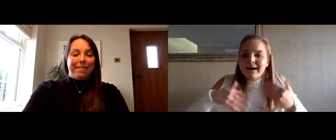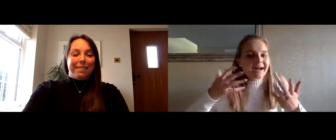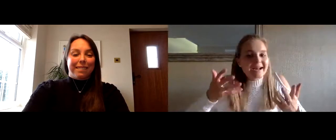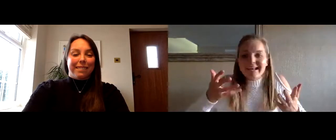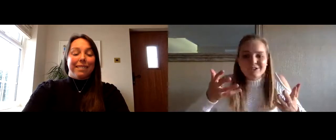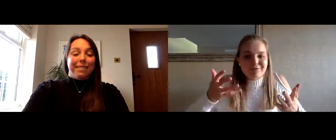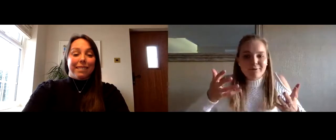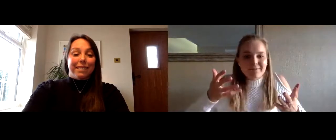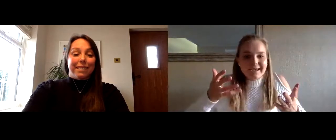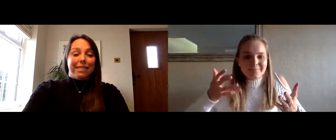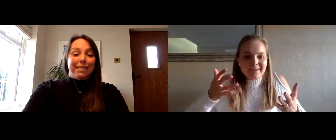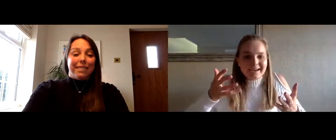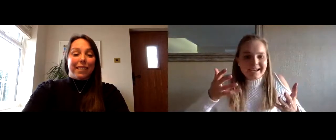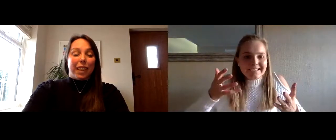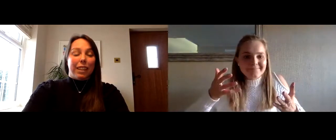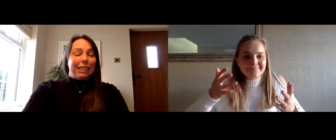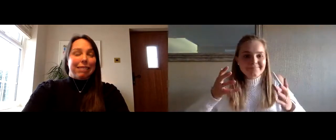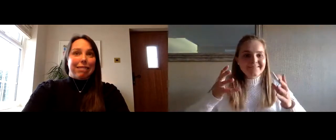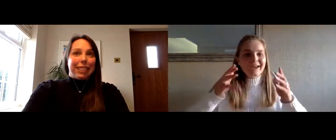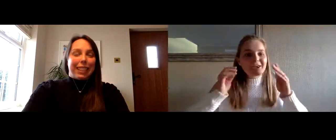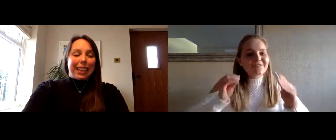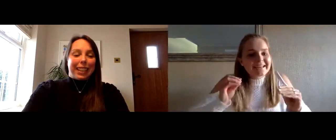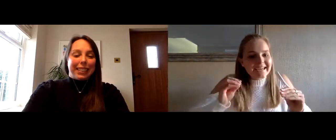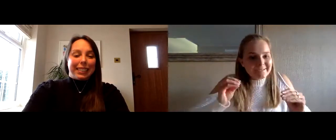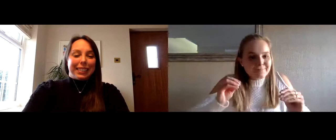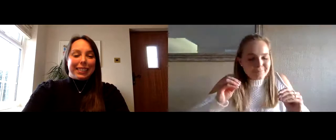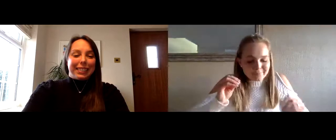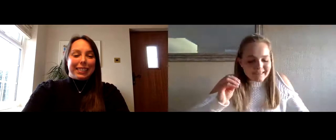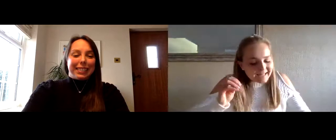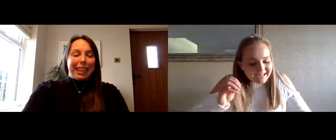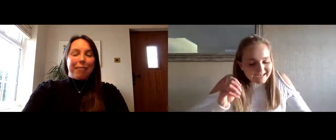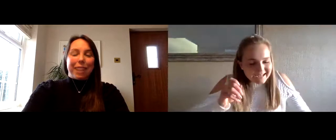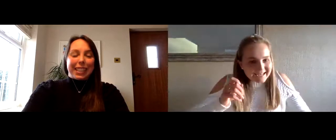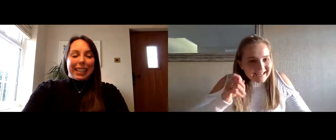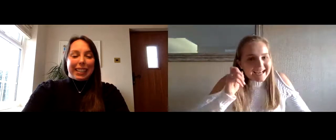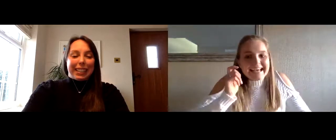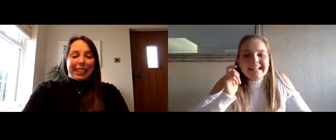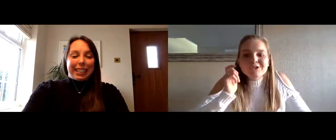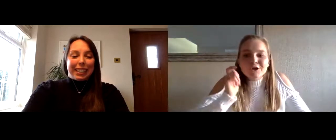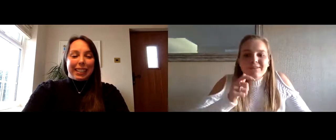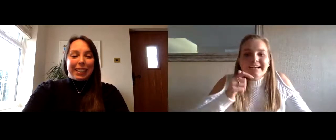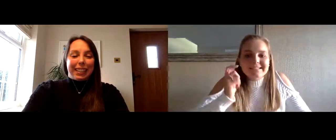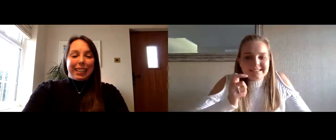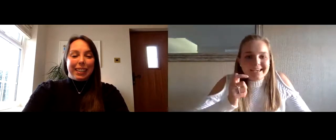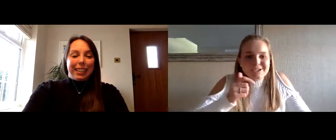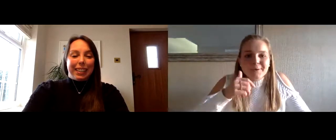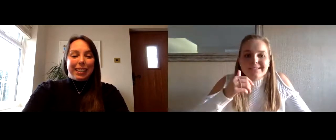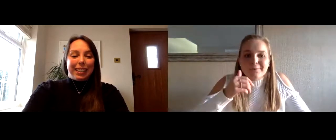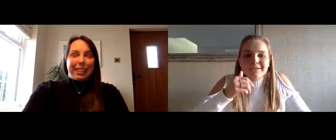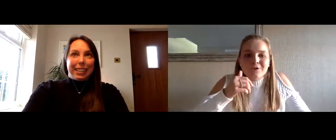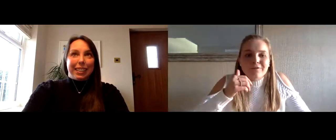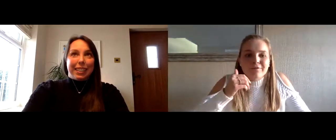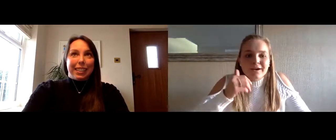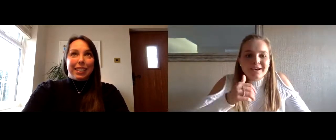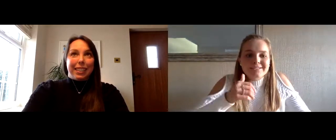but let's just roll with it okay are you ready i'm ready okay in 2006 you